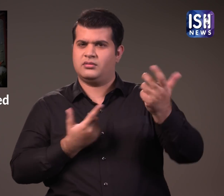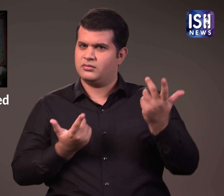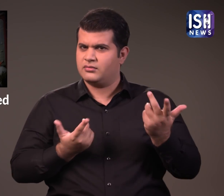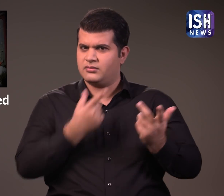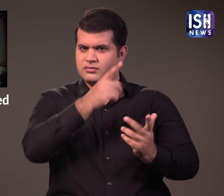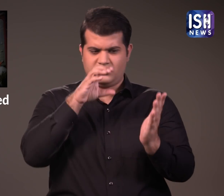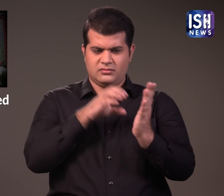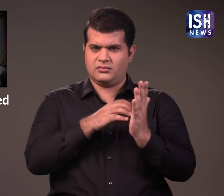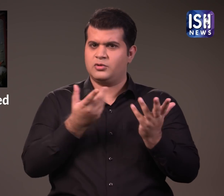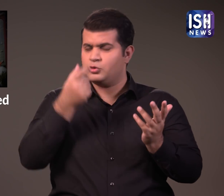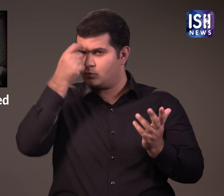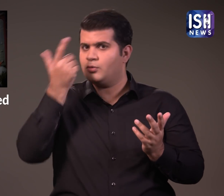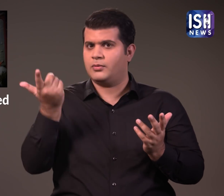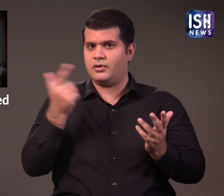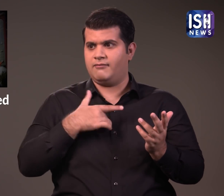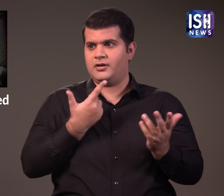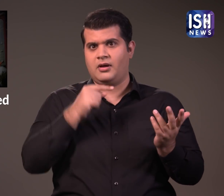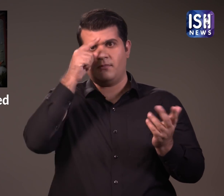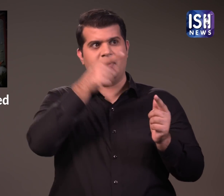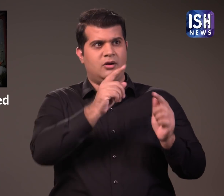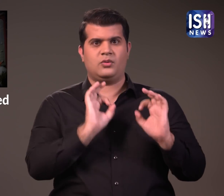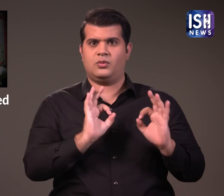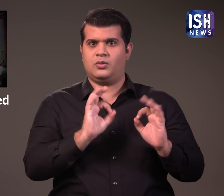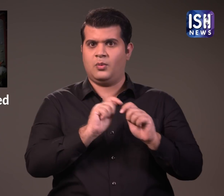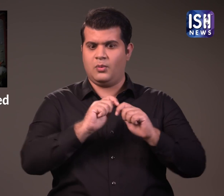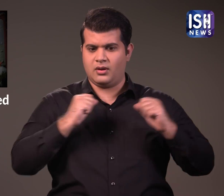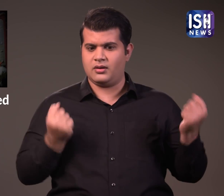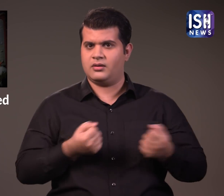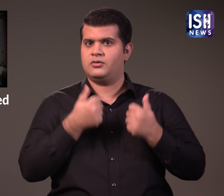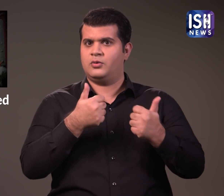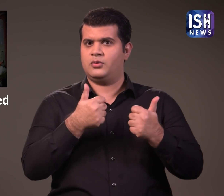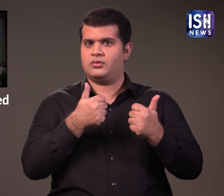So whilst the harm of his image is on the certificate, be proud of his hard work.